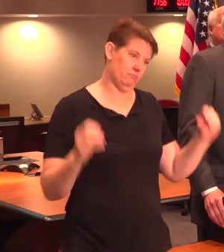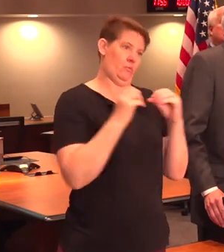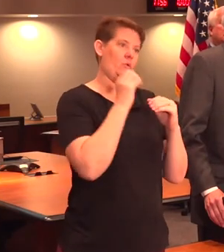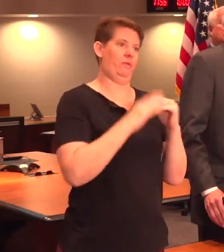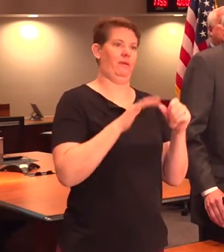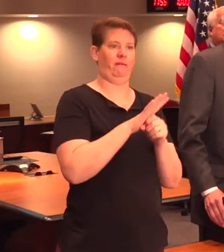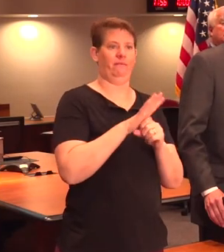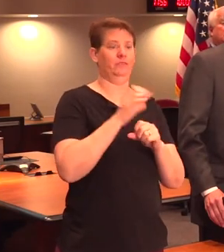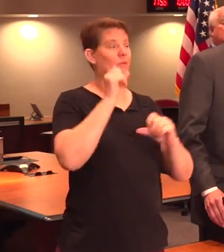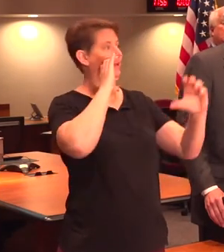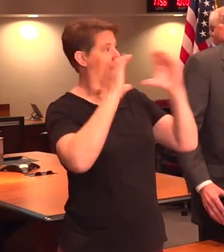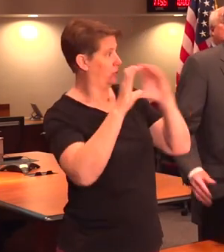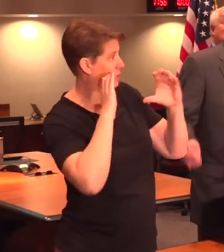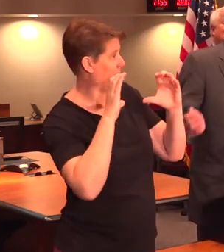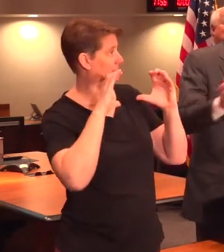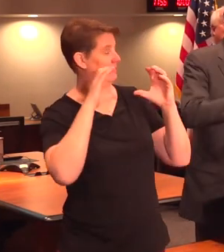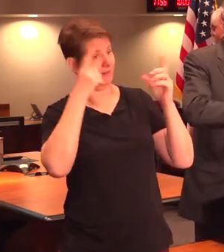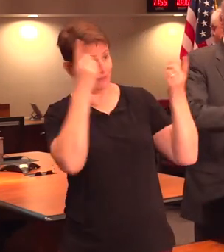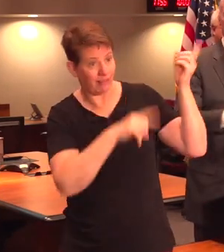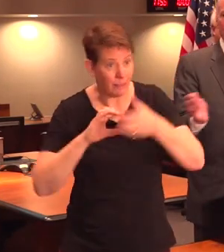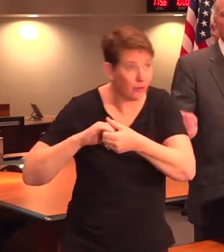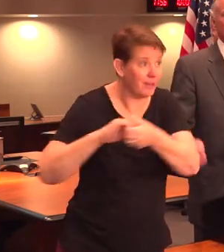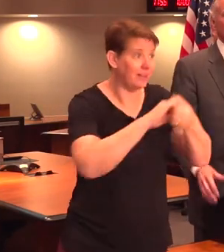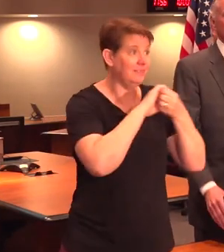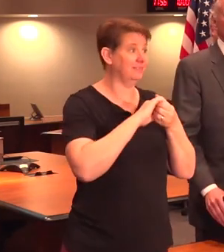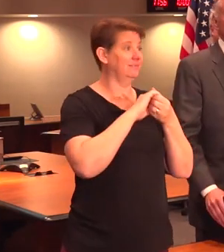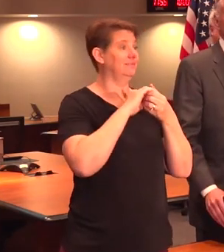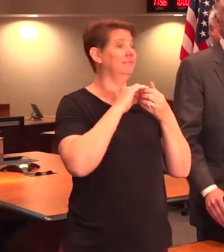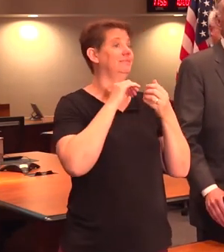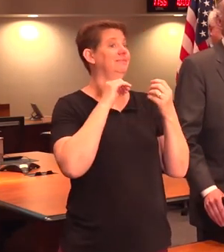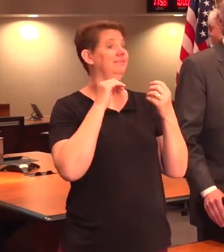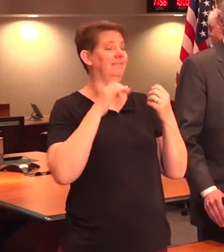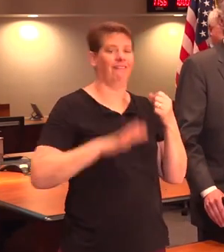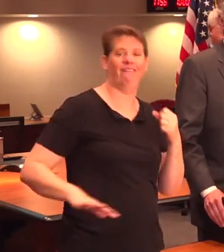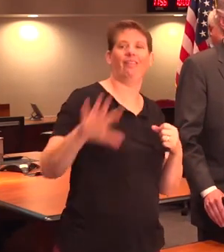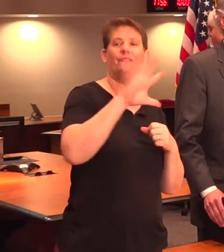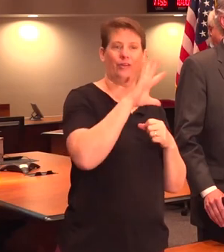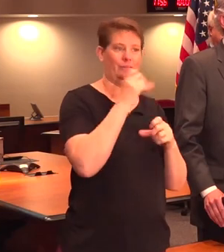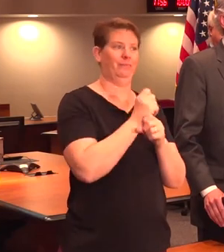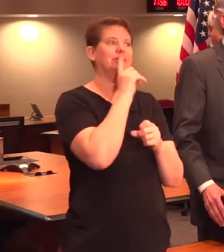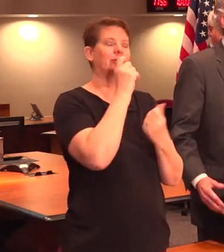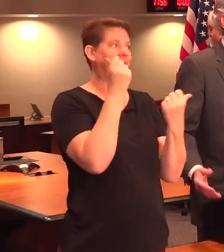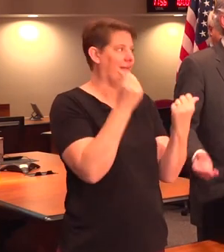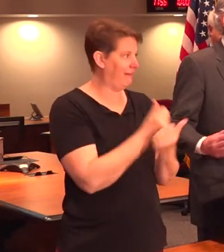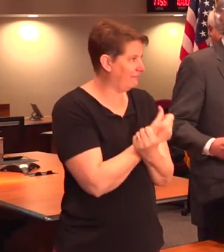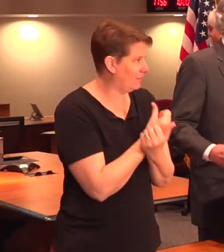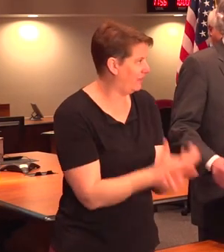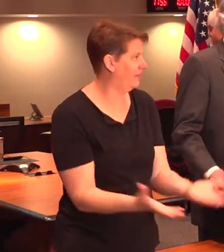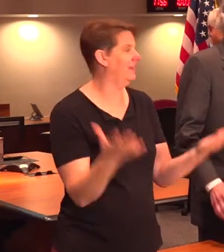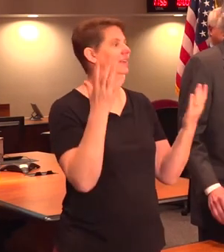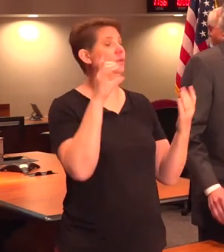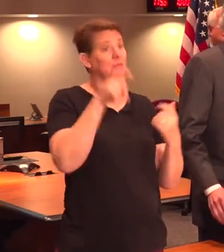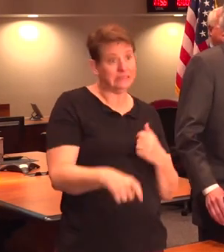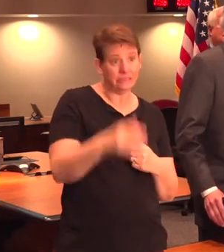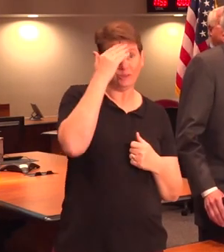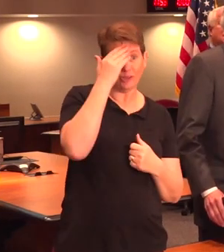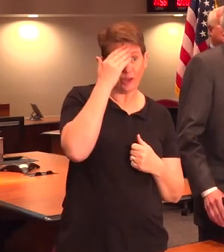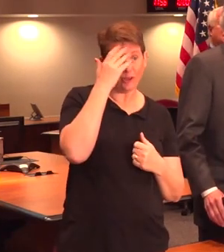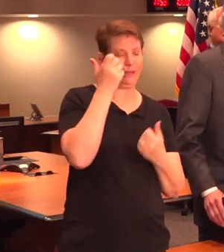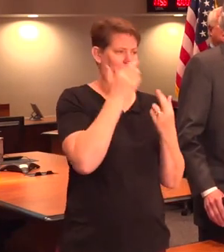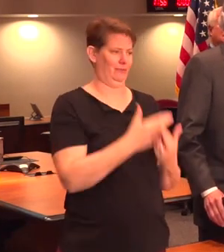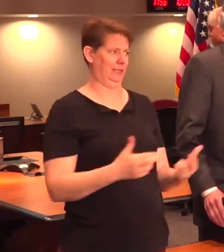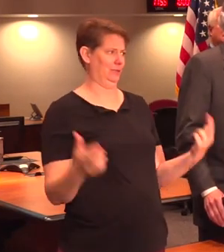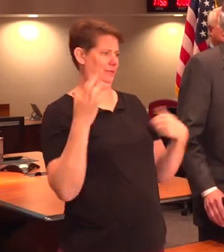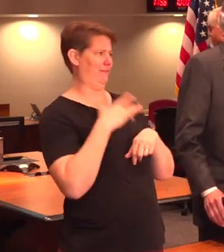communicate, collaborate, and cooperate across the board to be sure that everything that there is to know and all the